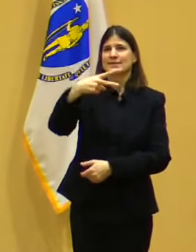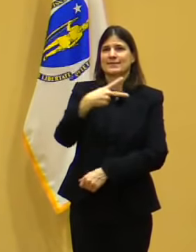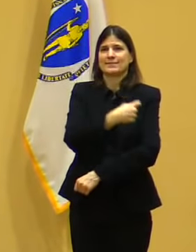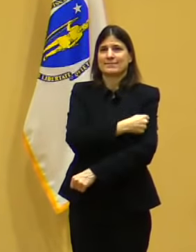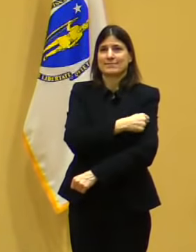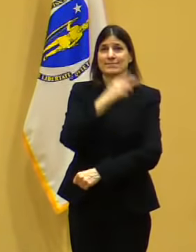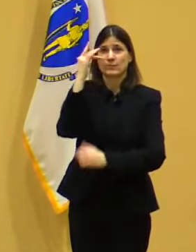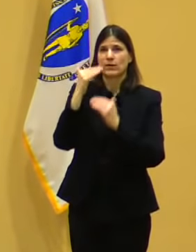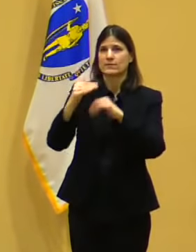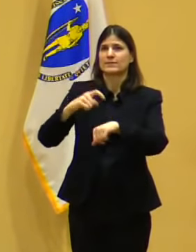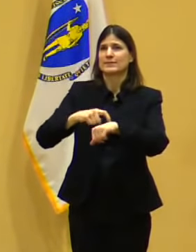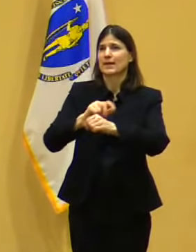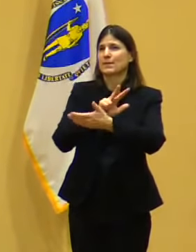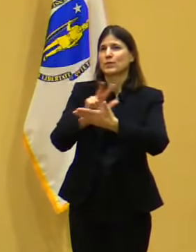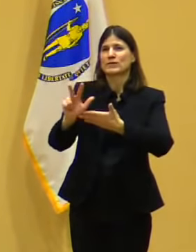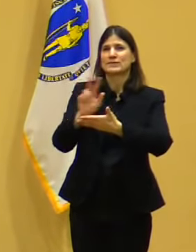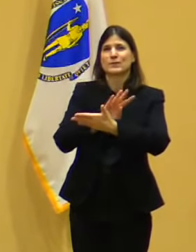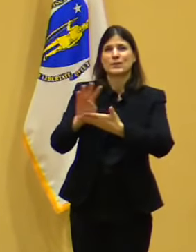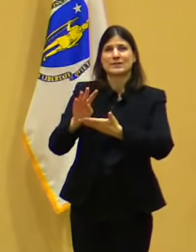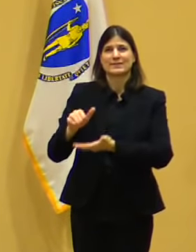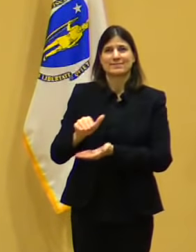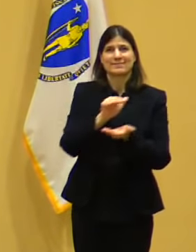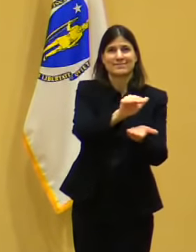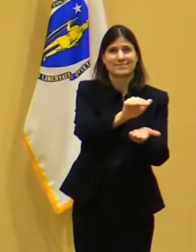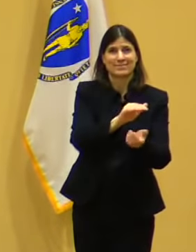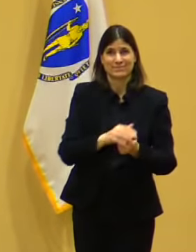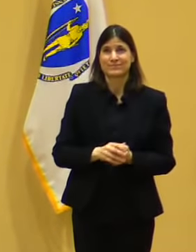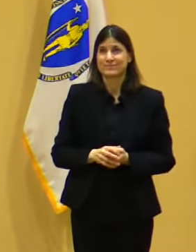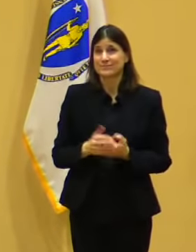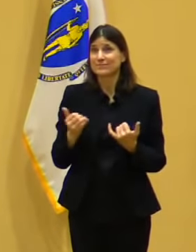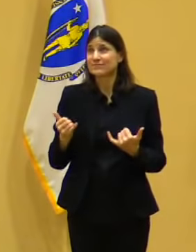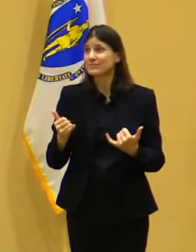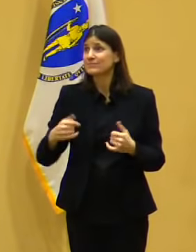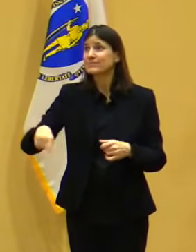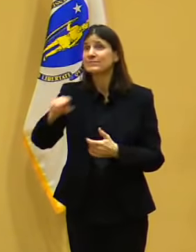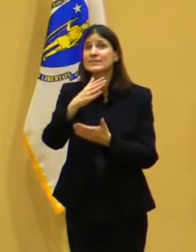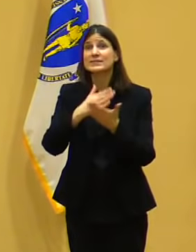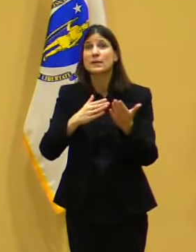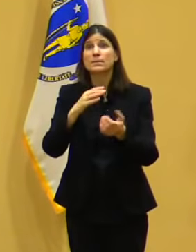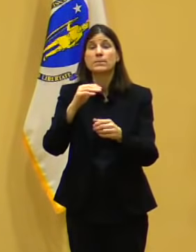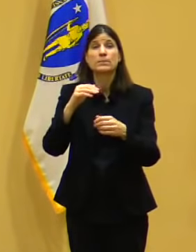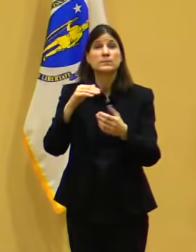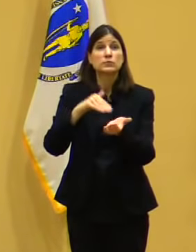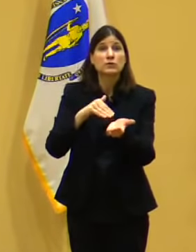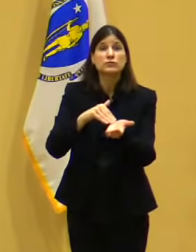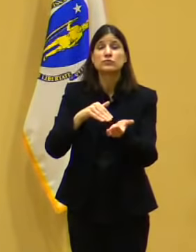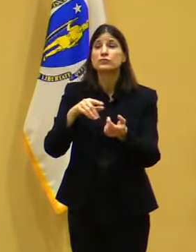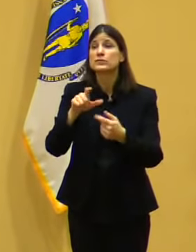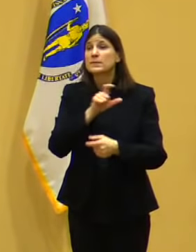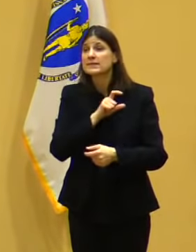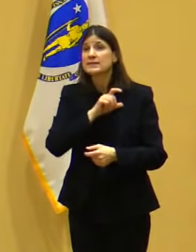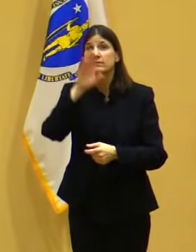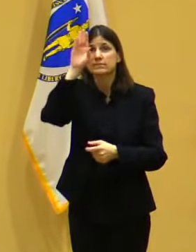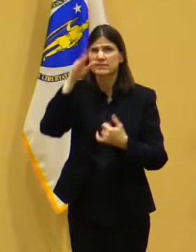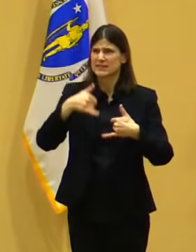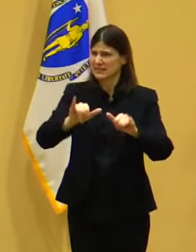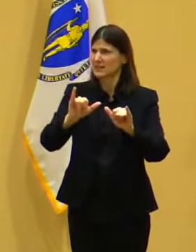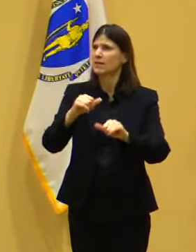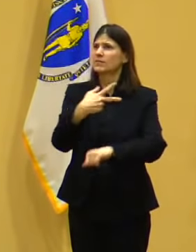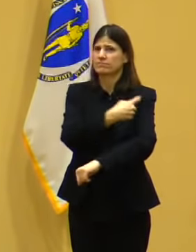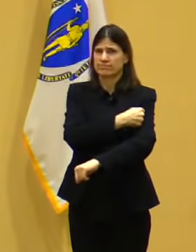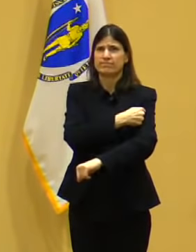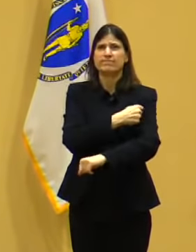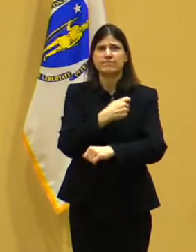sites. There are folks who are healthcare workers who are still getting vaccinated at some of these sites. Governor, can ask you